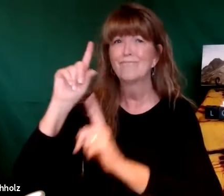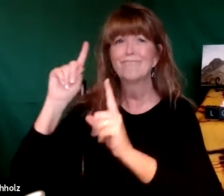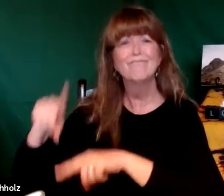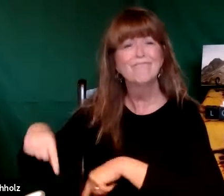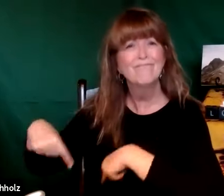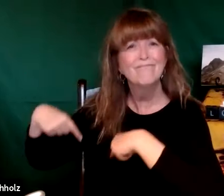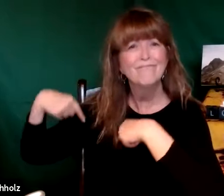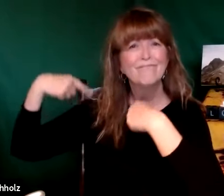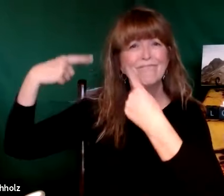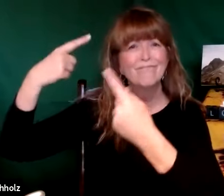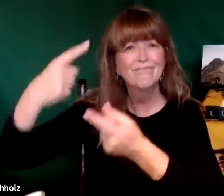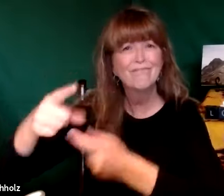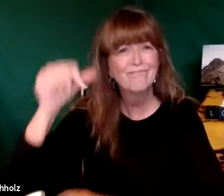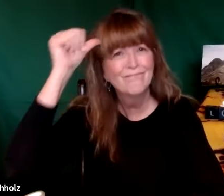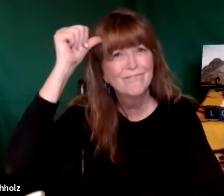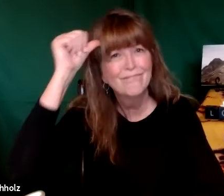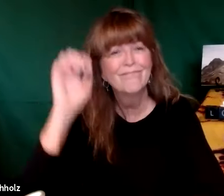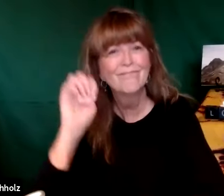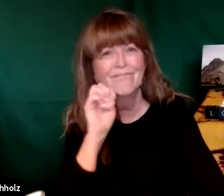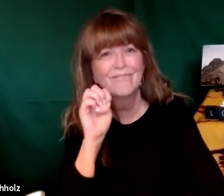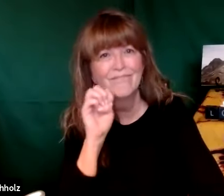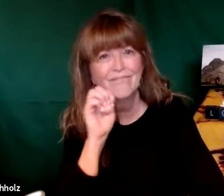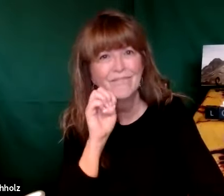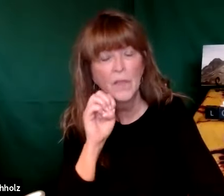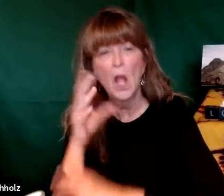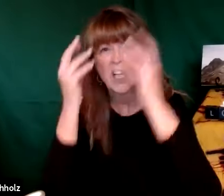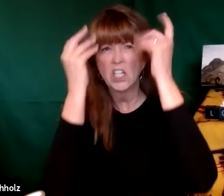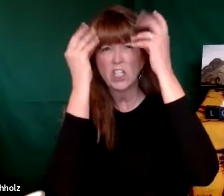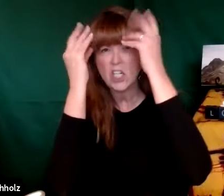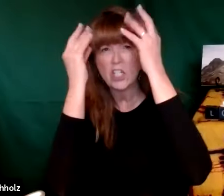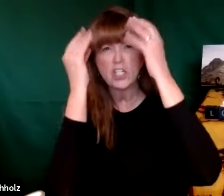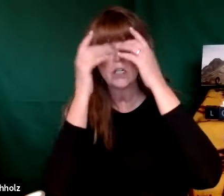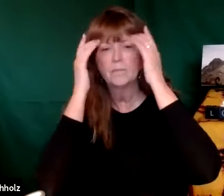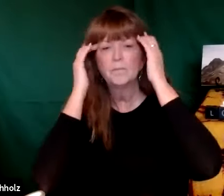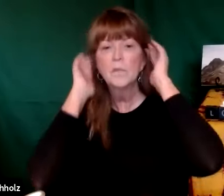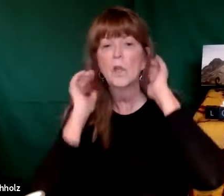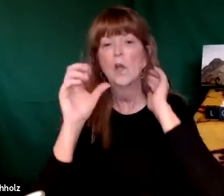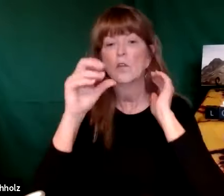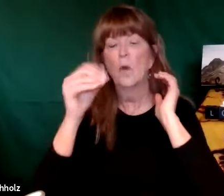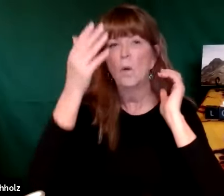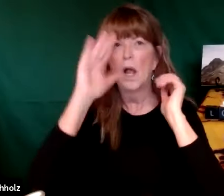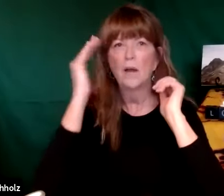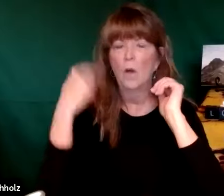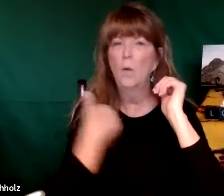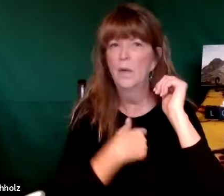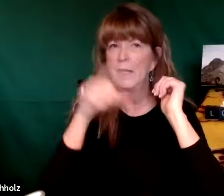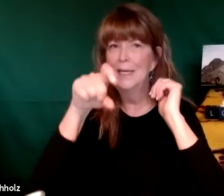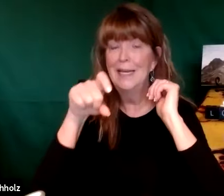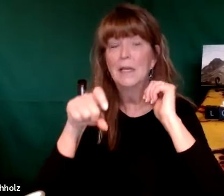you know that doesn't just happen in our era that's been true throughout history through the time of Adam and Eve that internal chatter has been